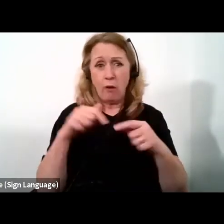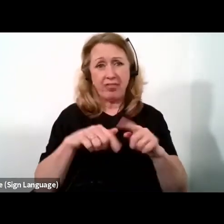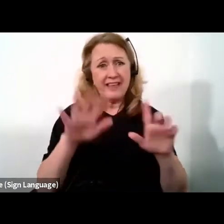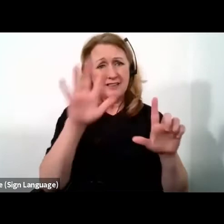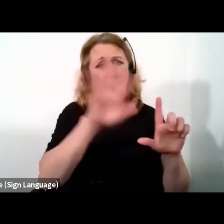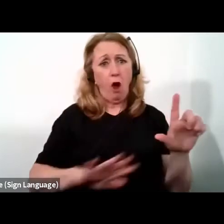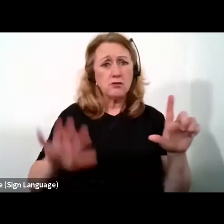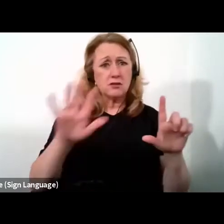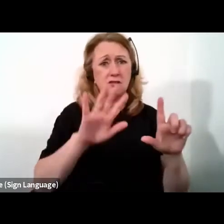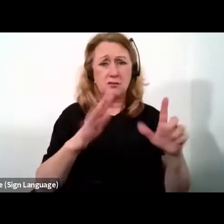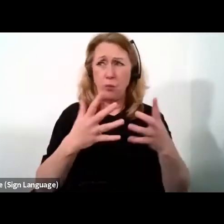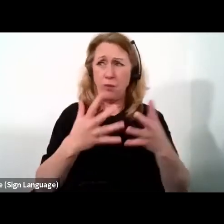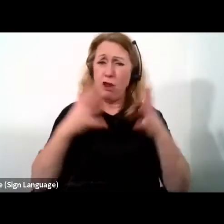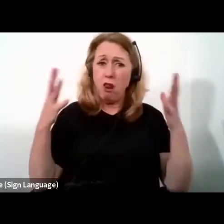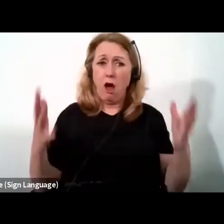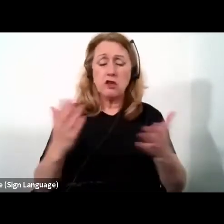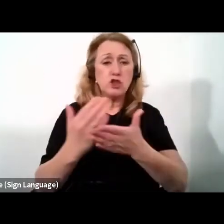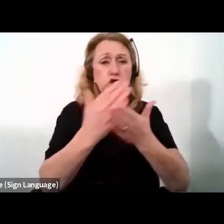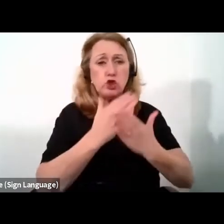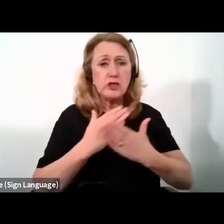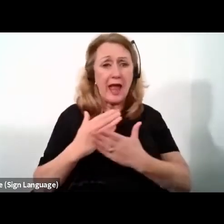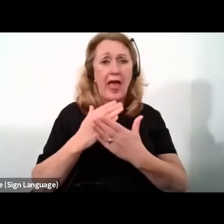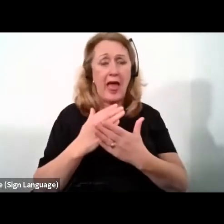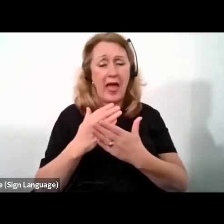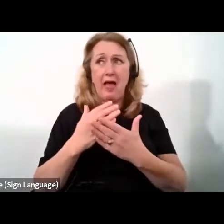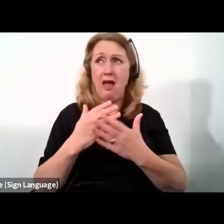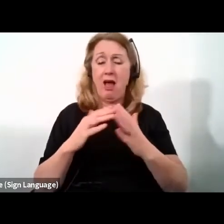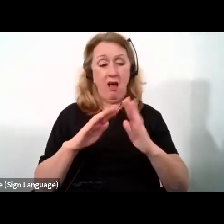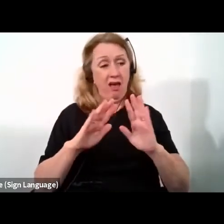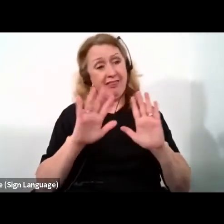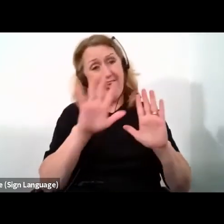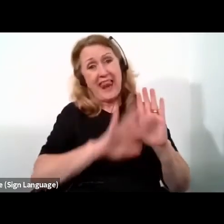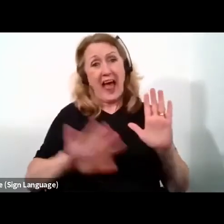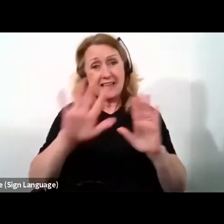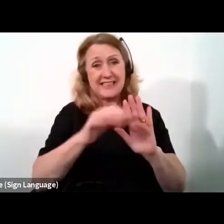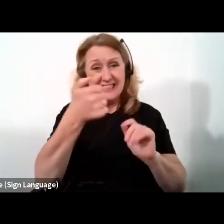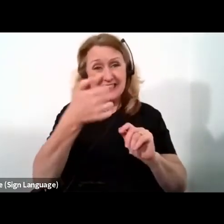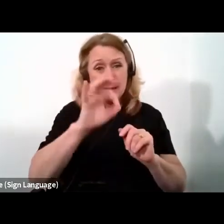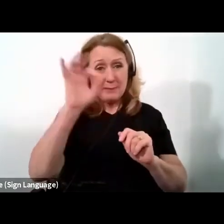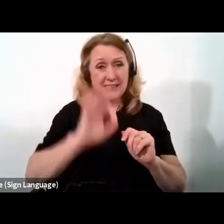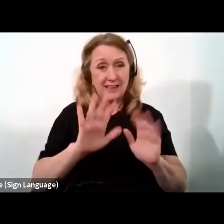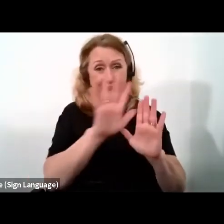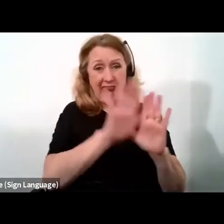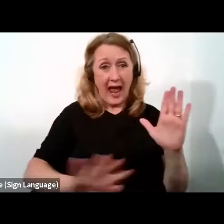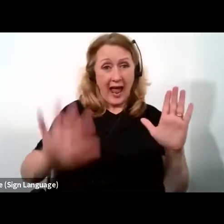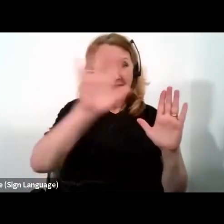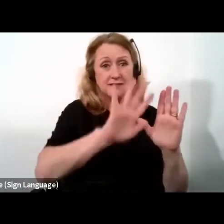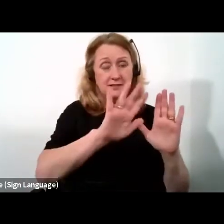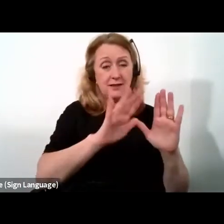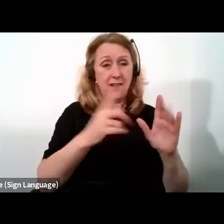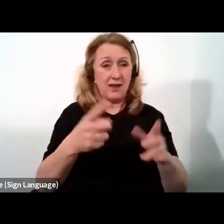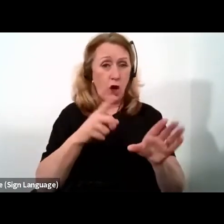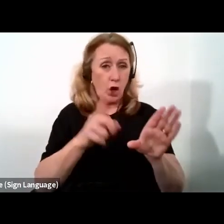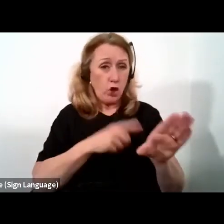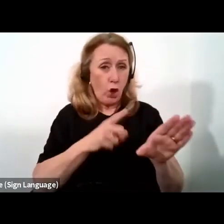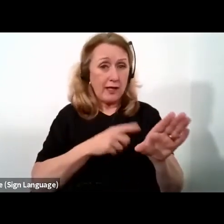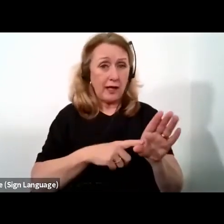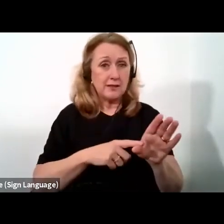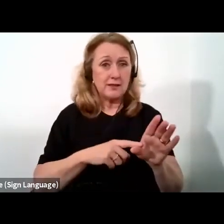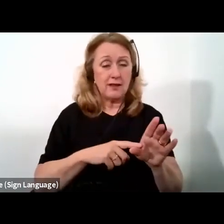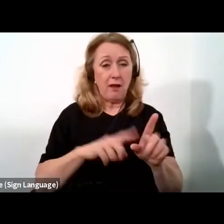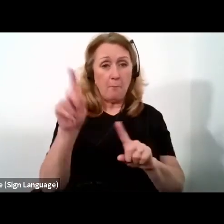with the largest share of the world's arable land, 60%, a continent with the youngest population,